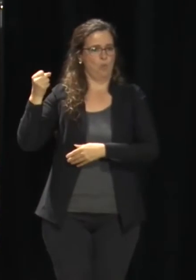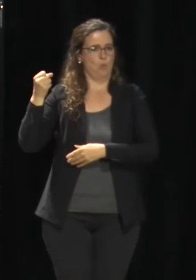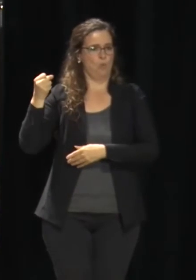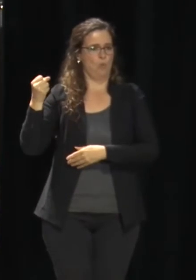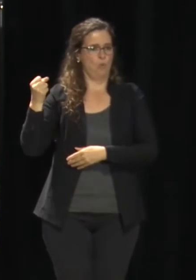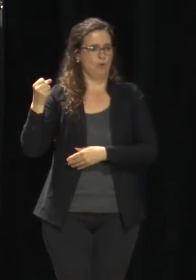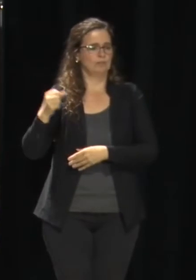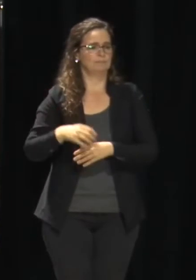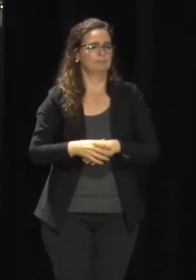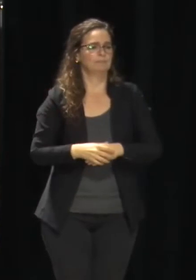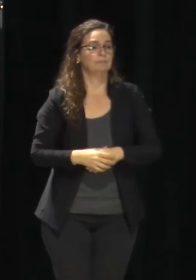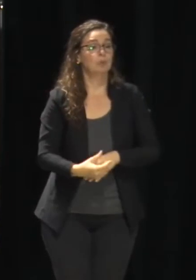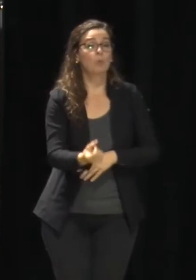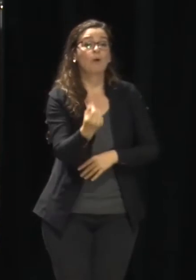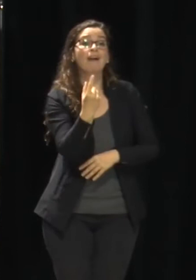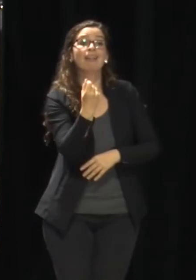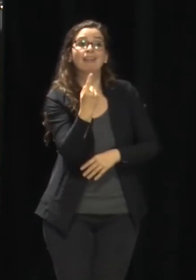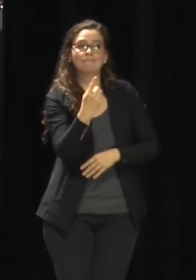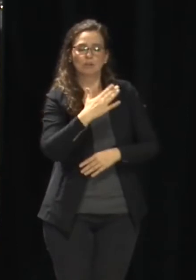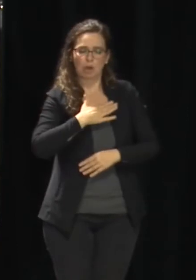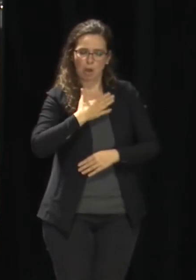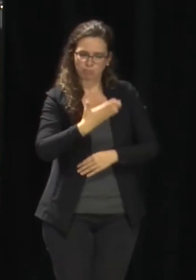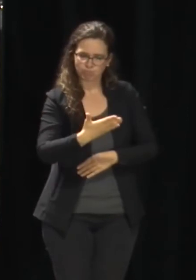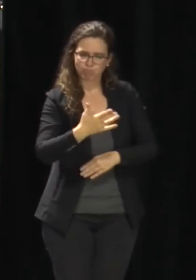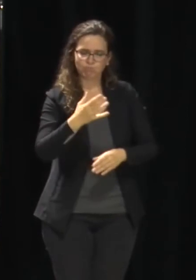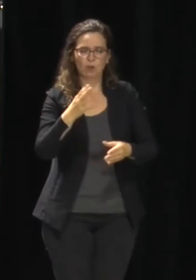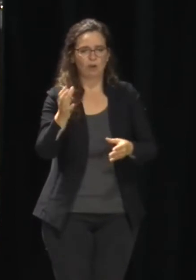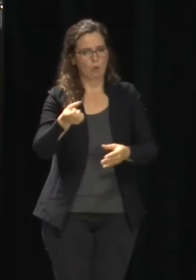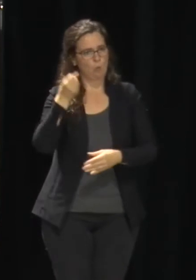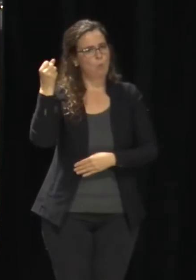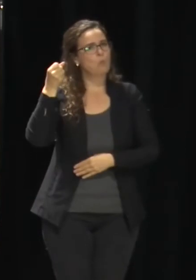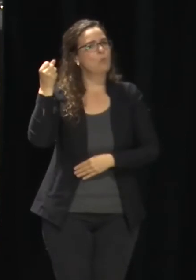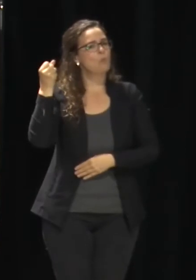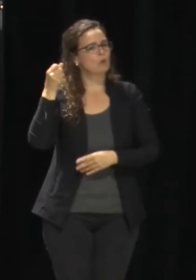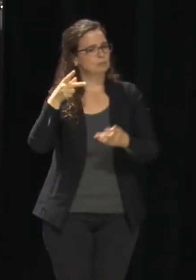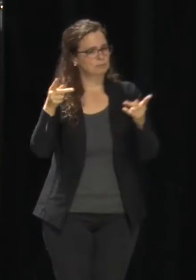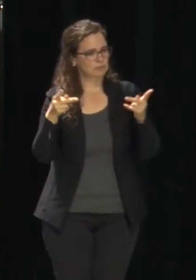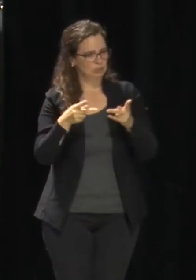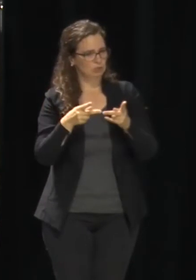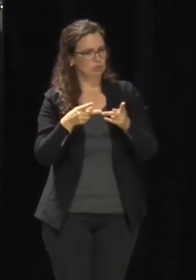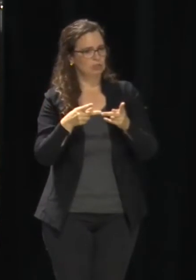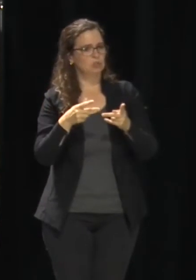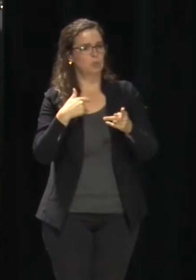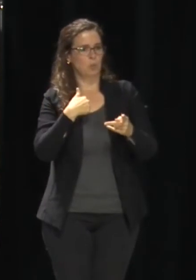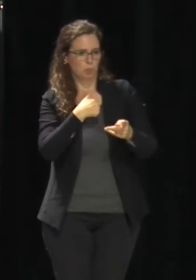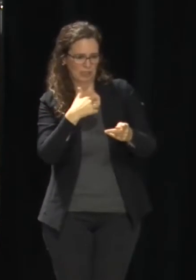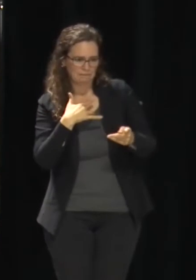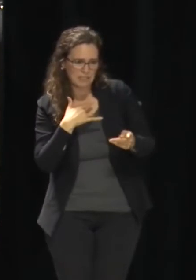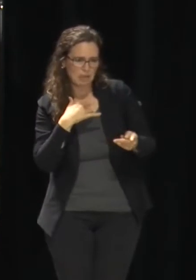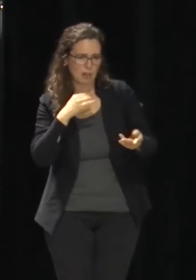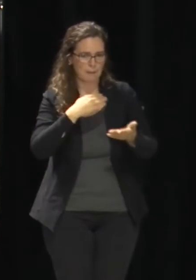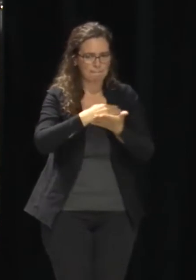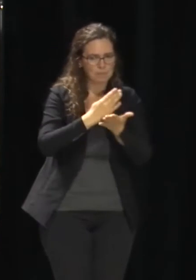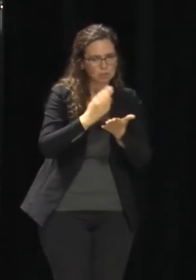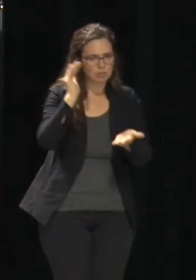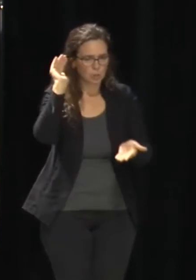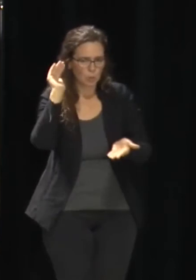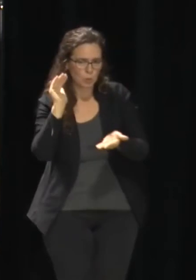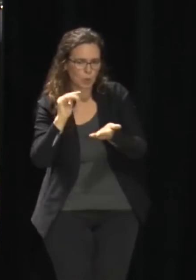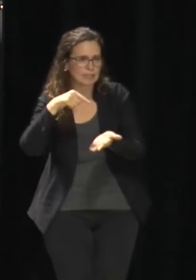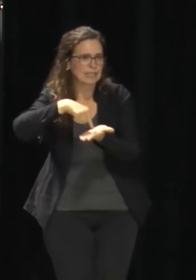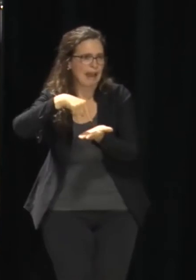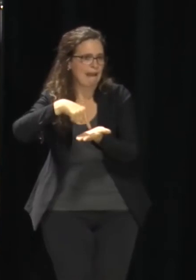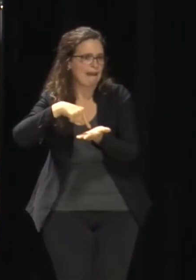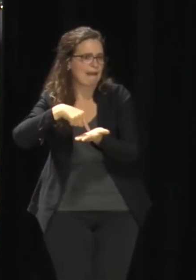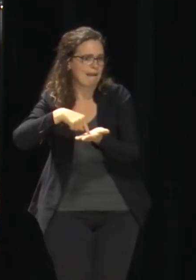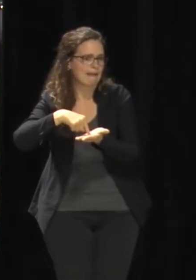So, we have made up some of the gap through all these efforts. And now, October 6th